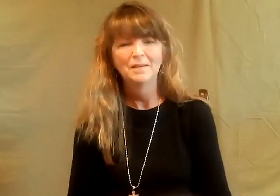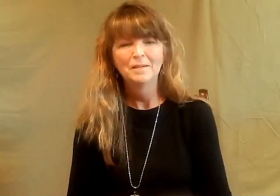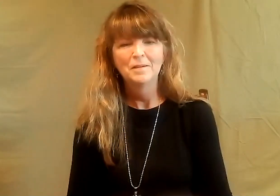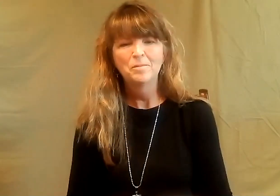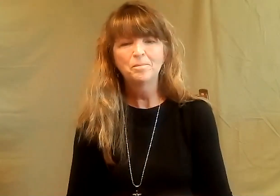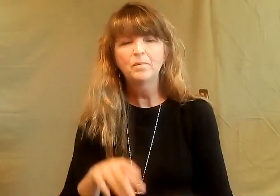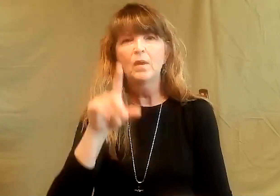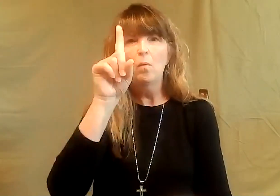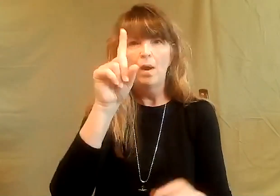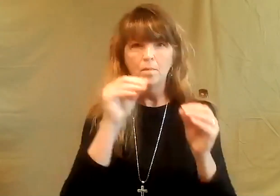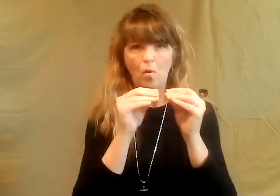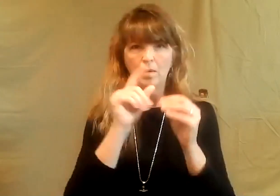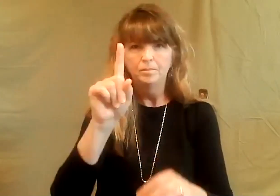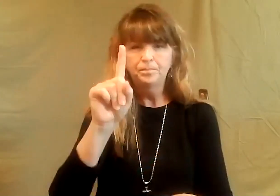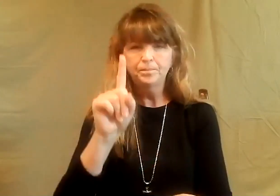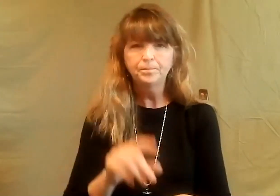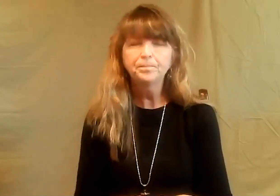up? Why do they always put up these walls?